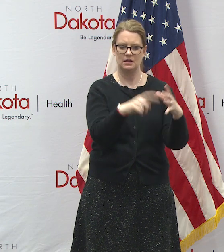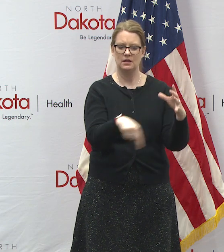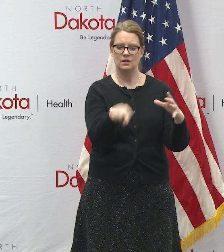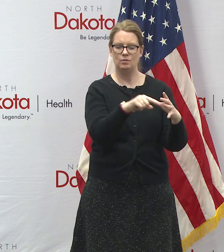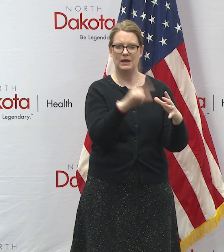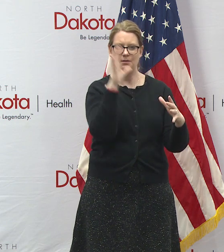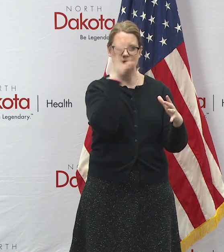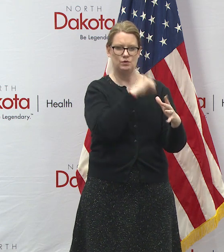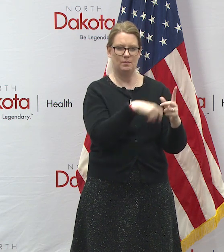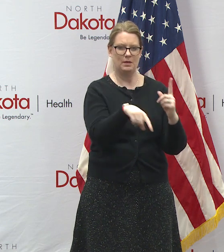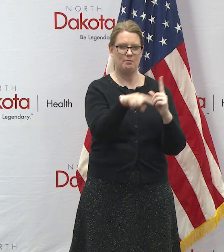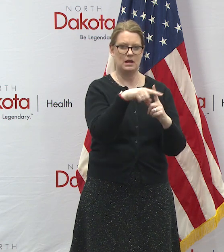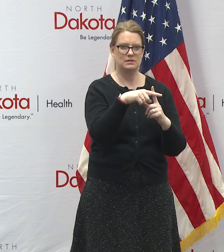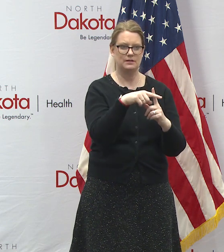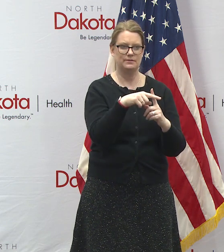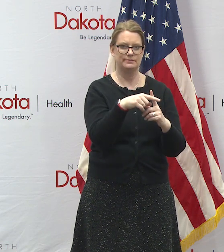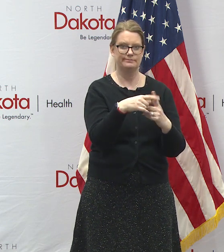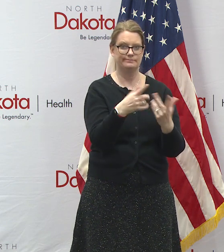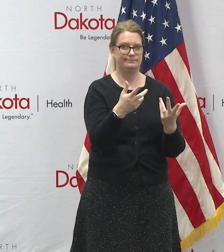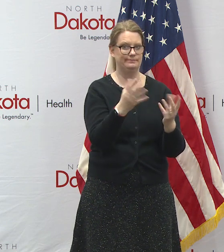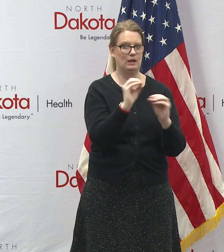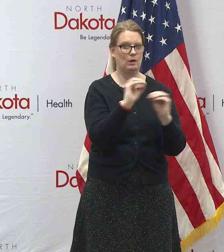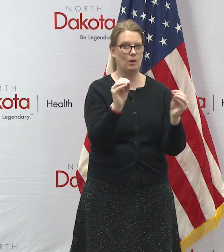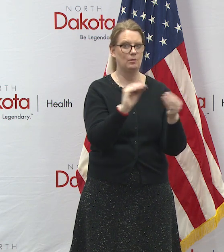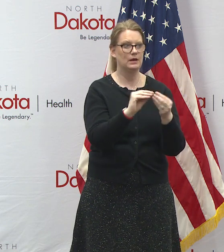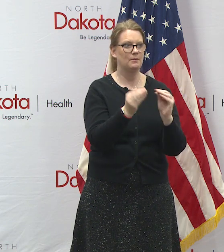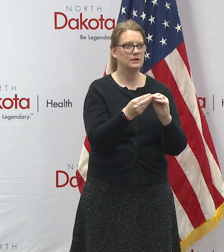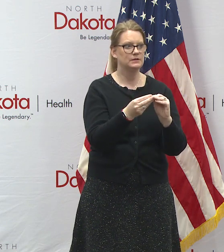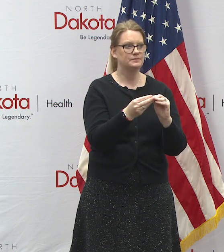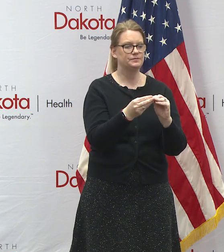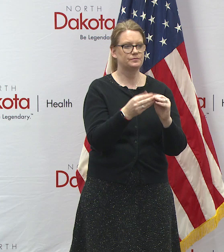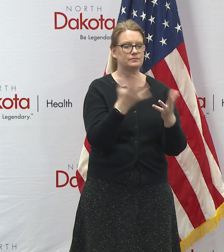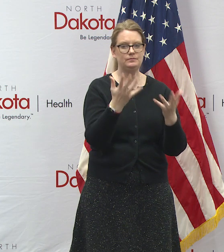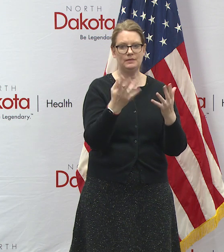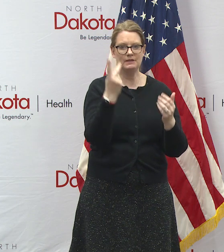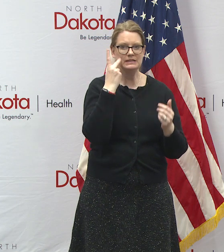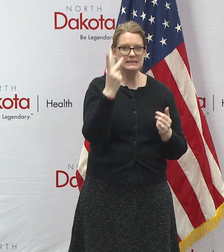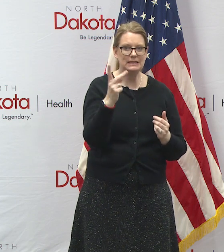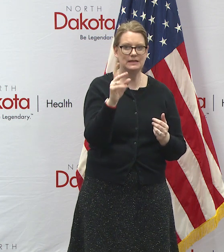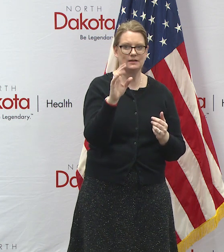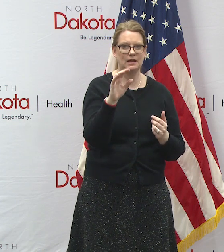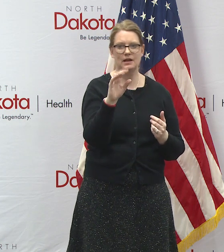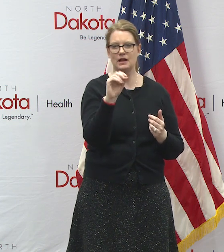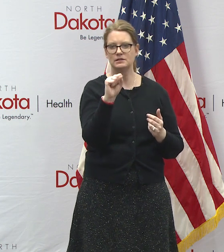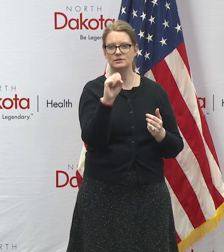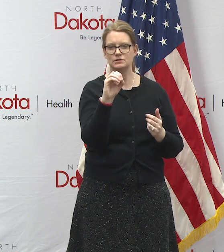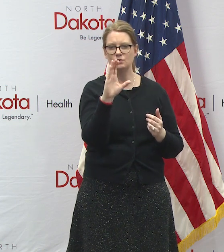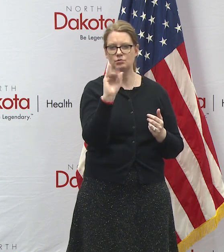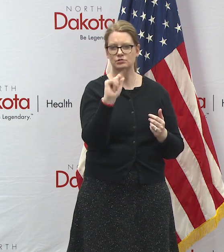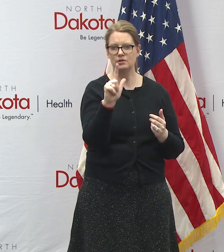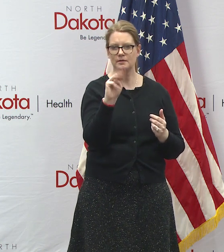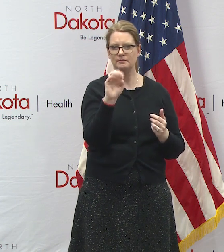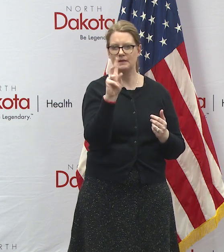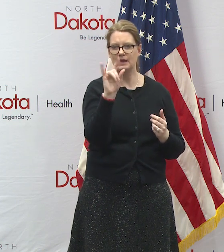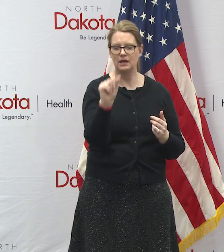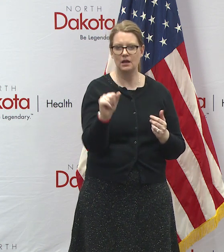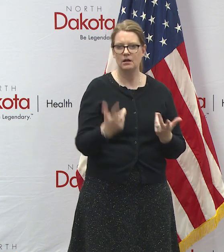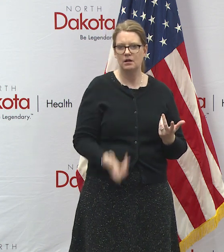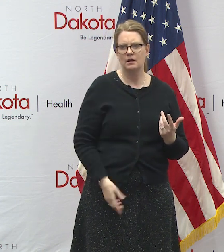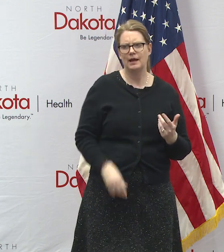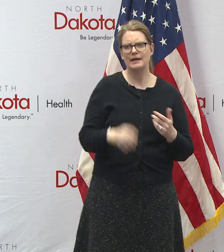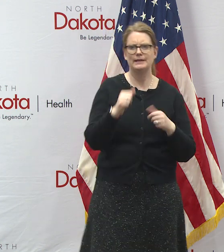positives we don't have any uh numbers but i'm sure maybe some of you've seen on social media where people said hey i did